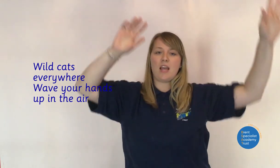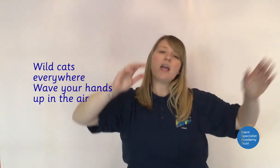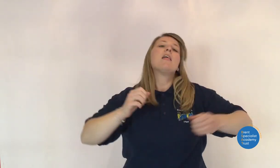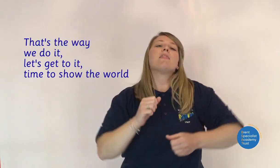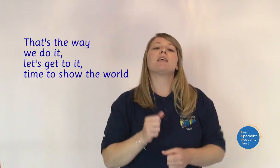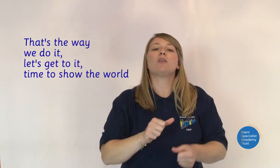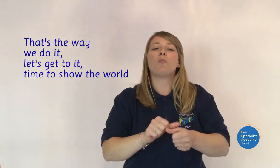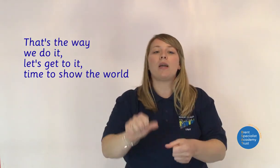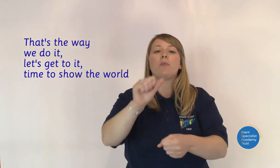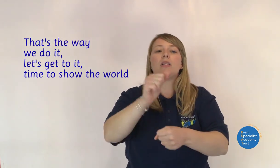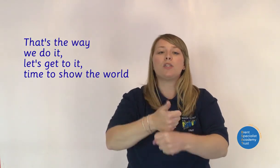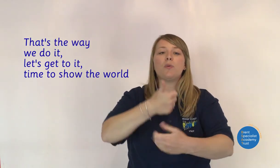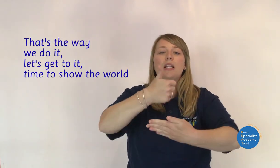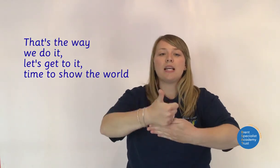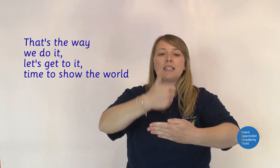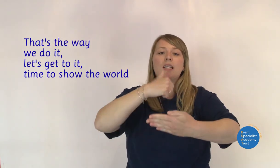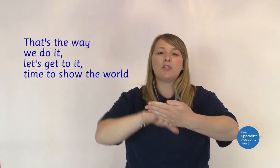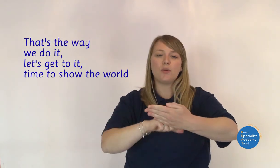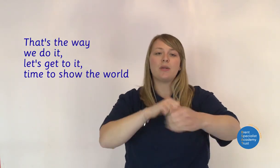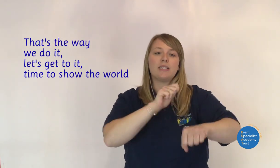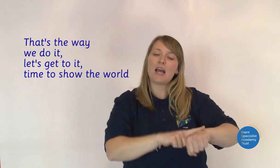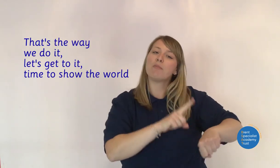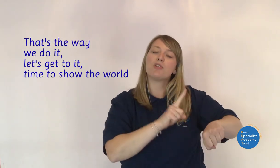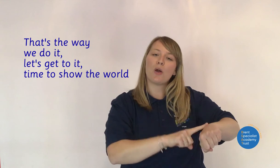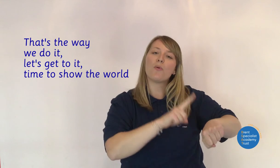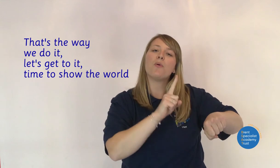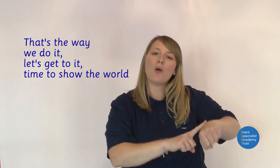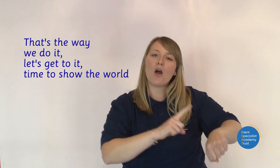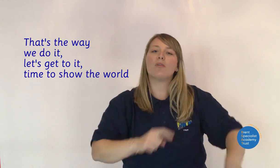air That's the way we do it Let's get to it Time to show the world